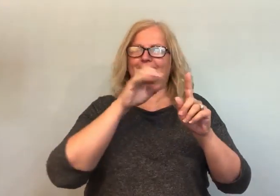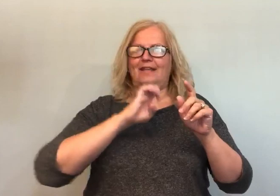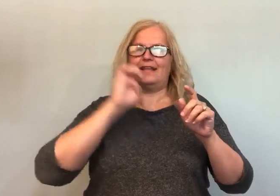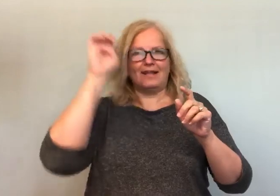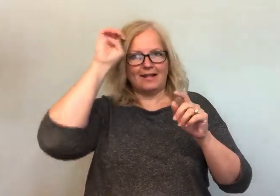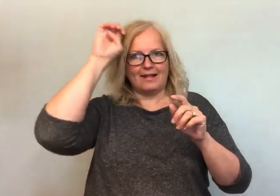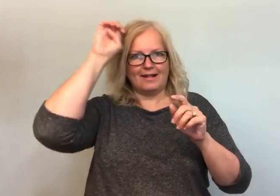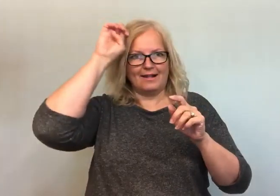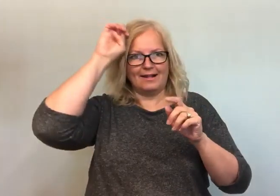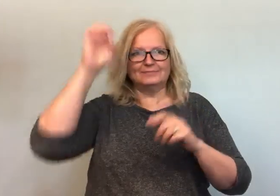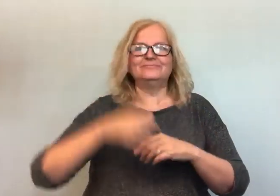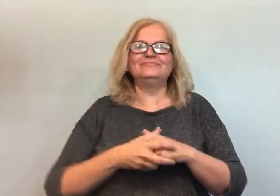example of her poetry.